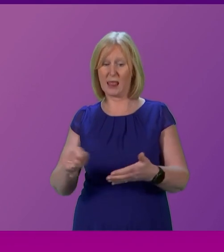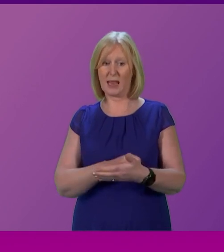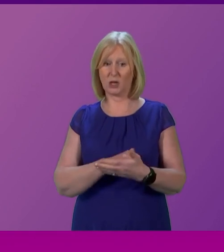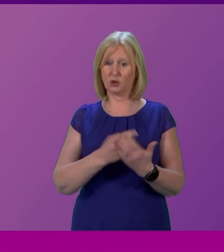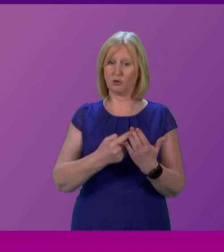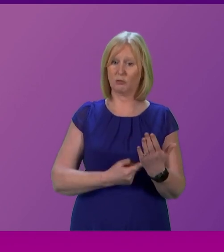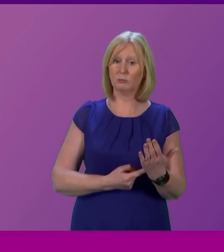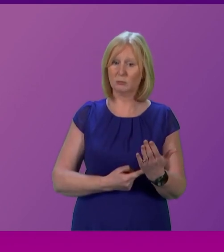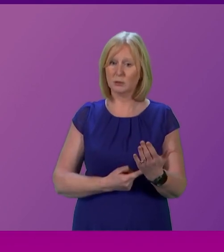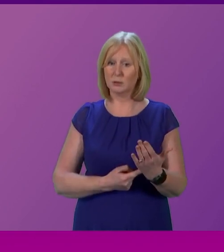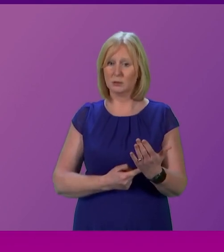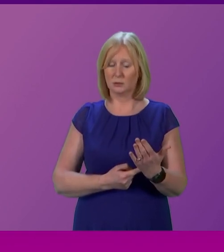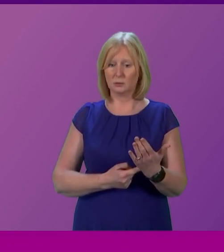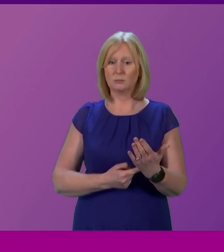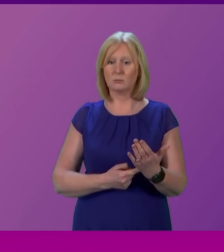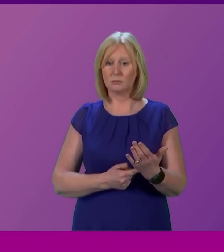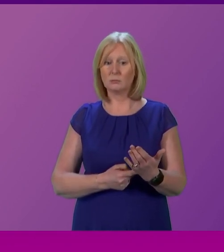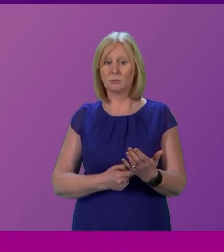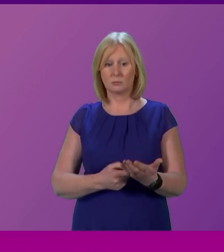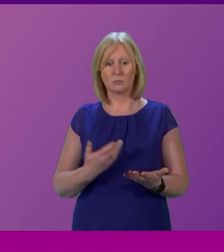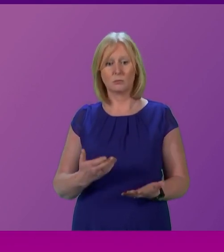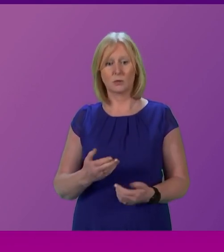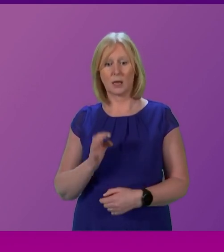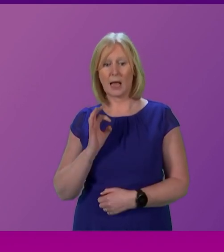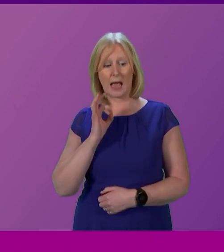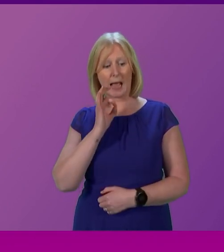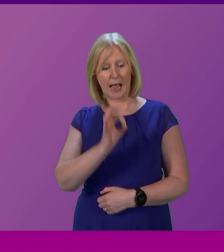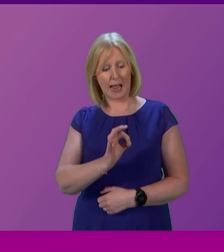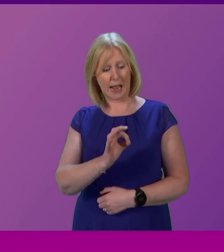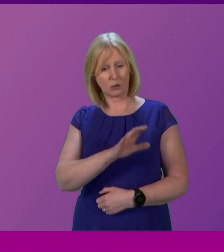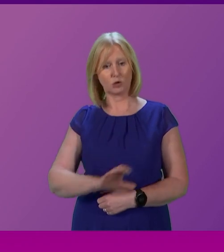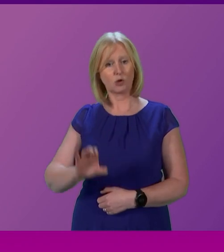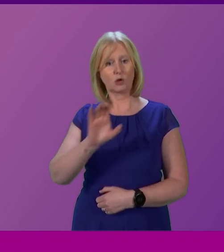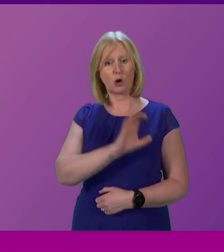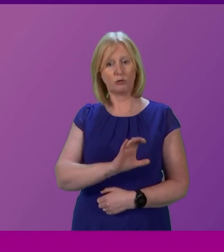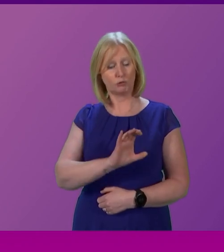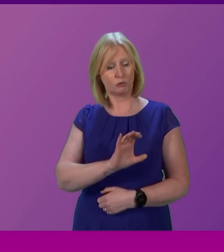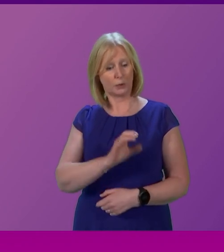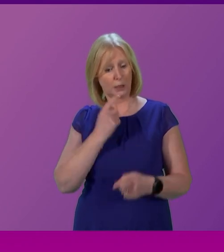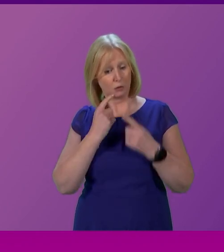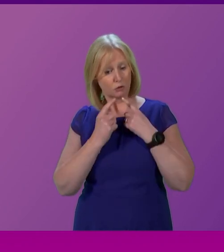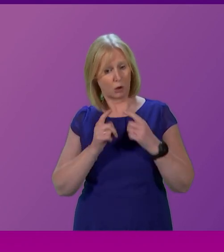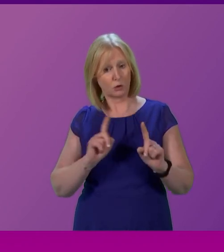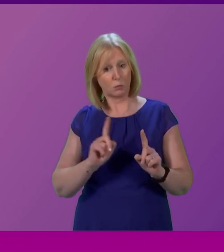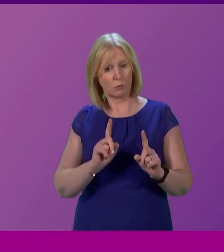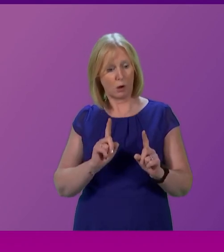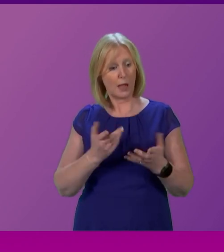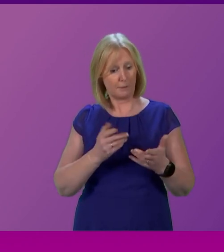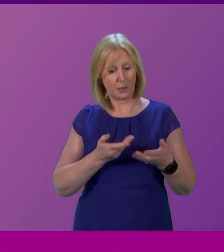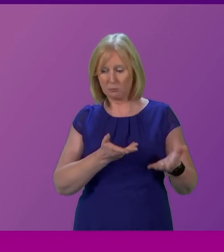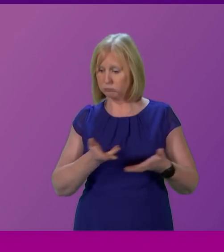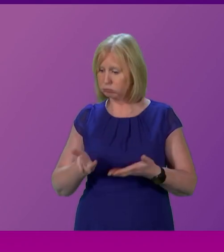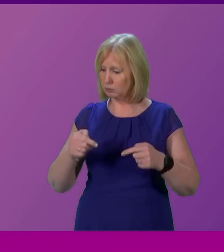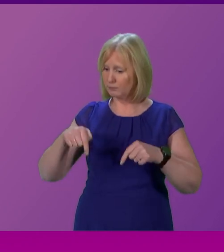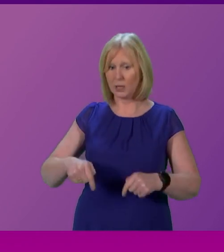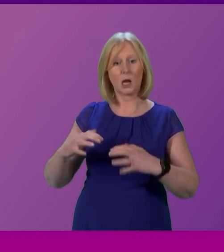Presiding officer. We go to the country to receive the instructions from the people who sent us to chambers like this one. It